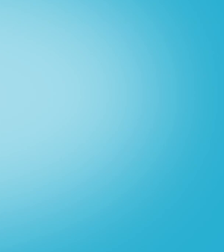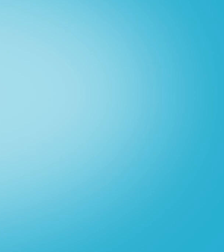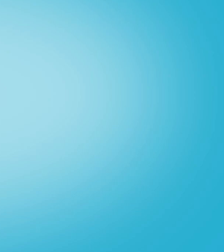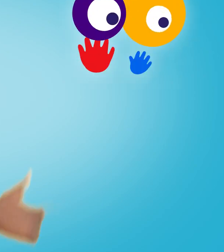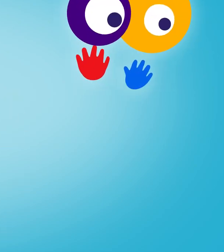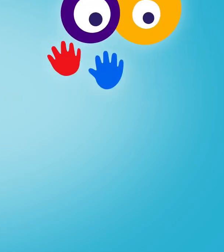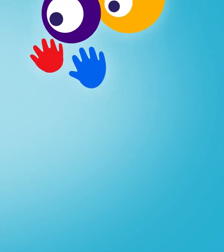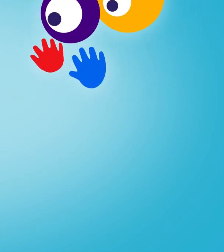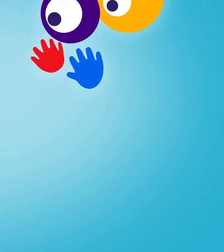Five, go!